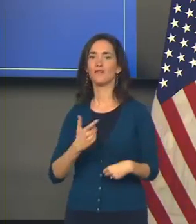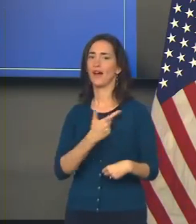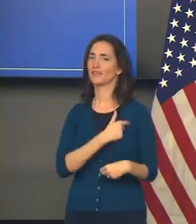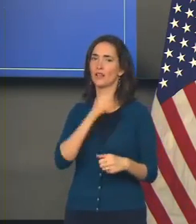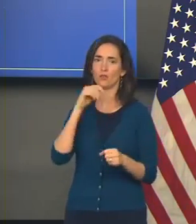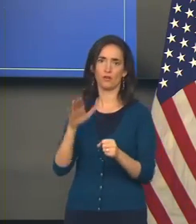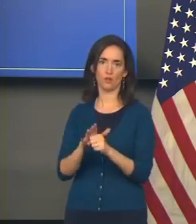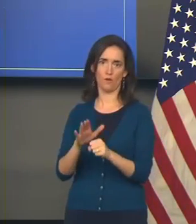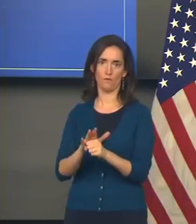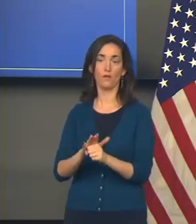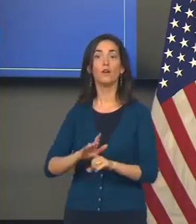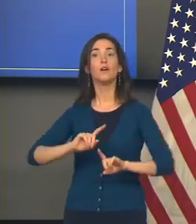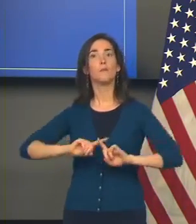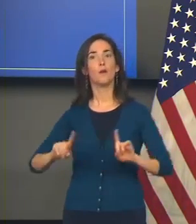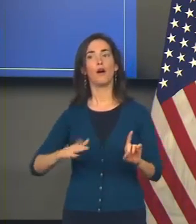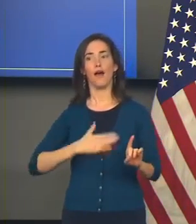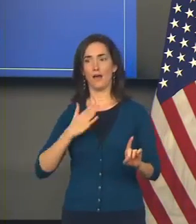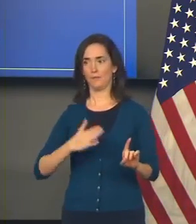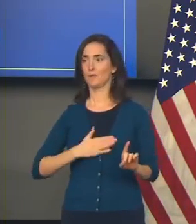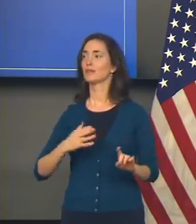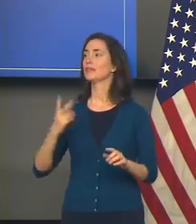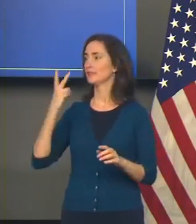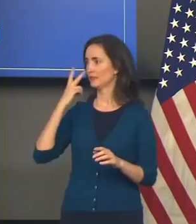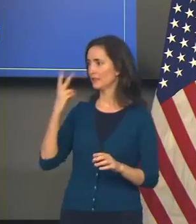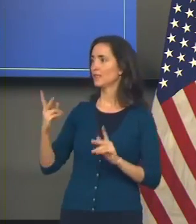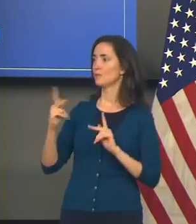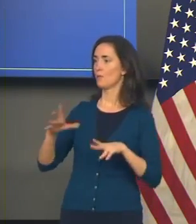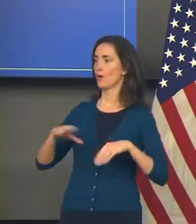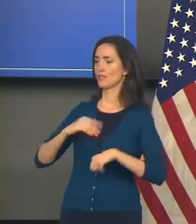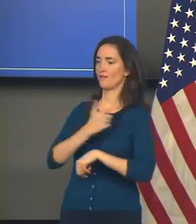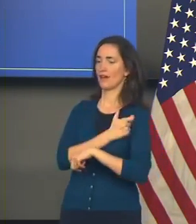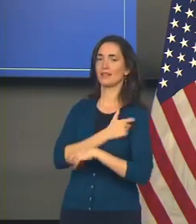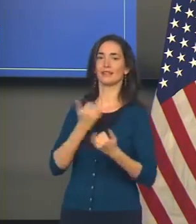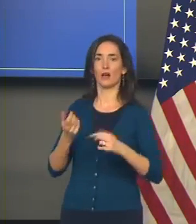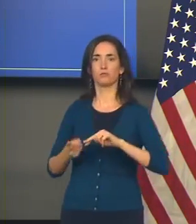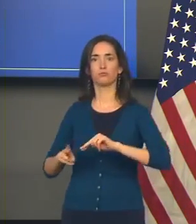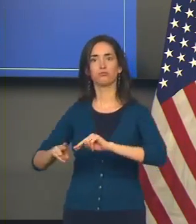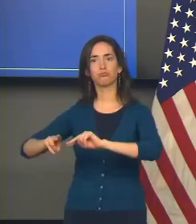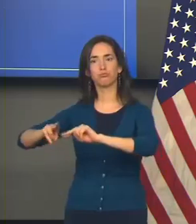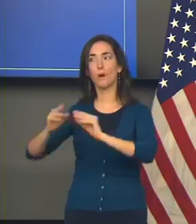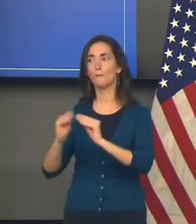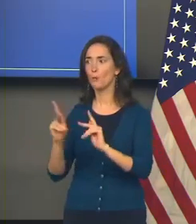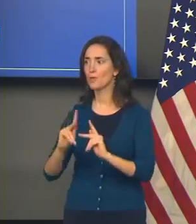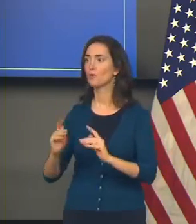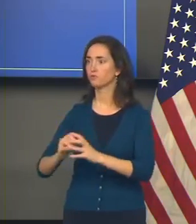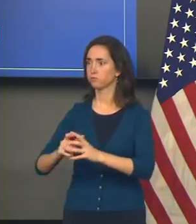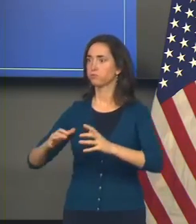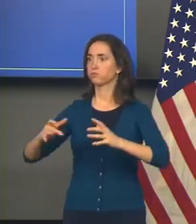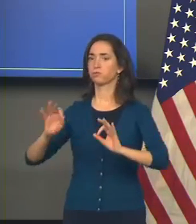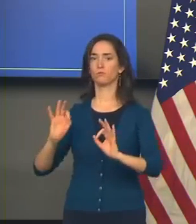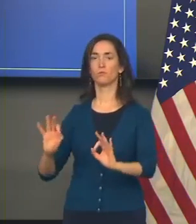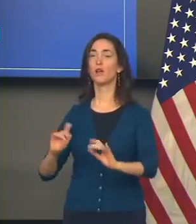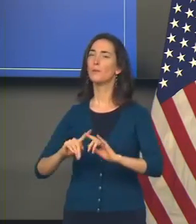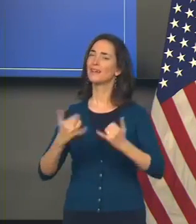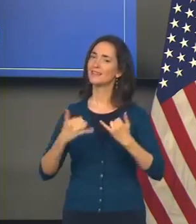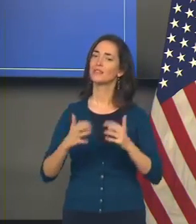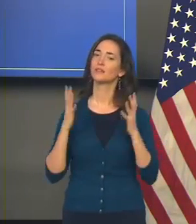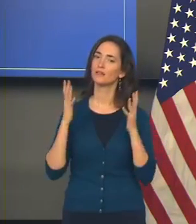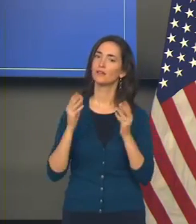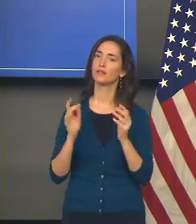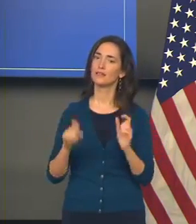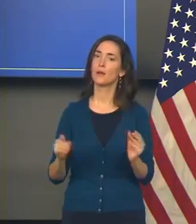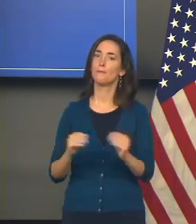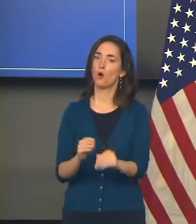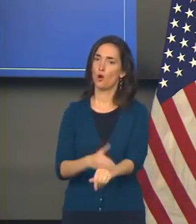gratifying to see that those numbers are increasing, but we've got a long way to go, and we need a lot of people to join